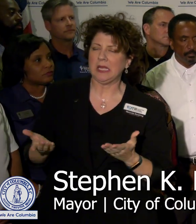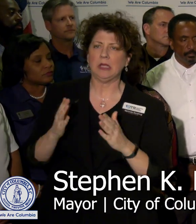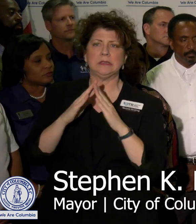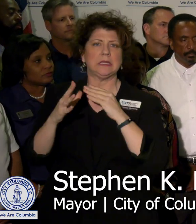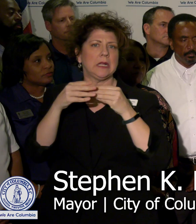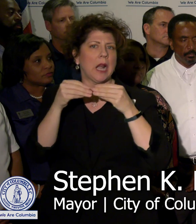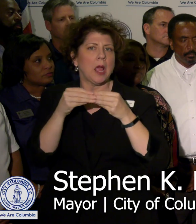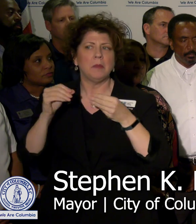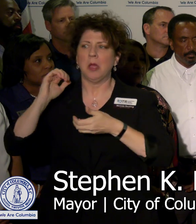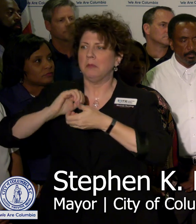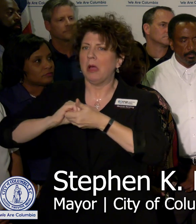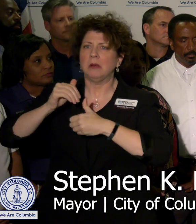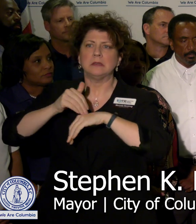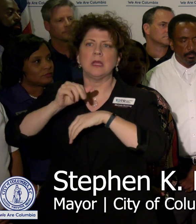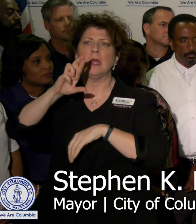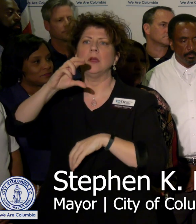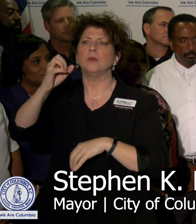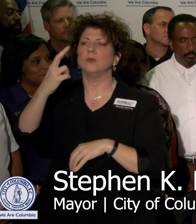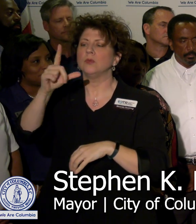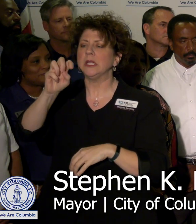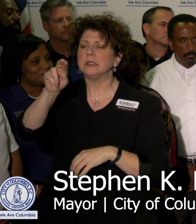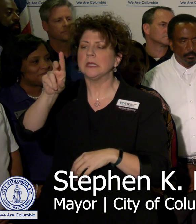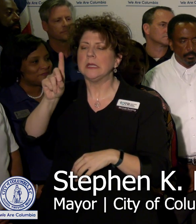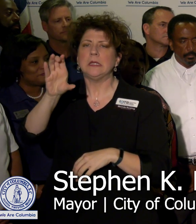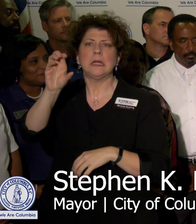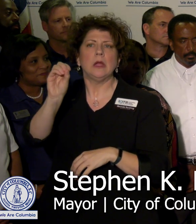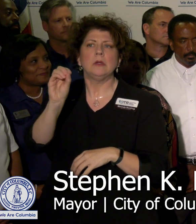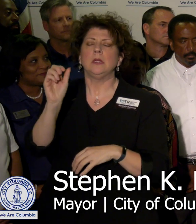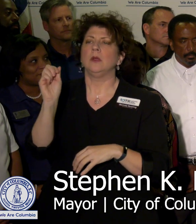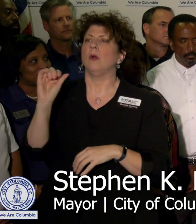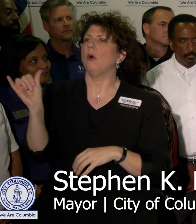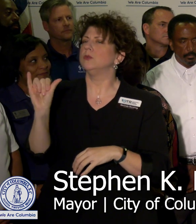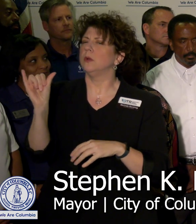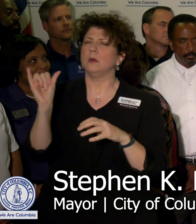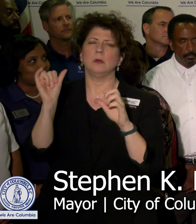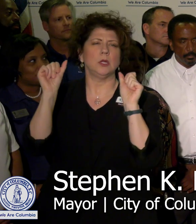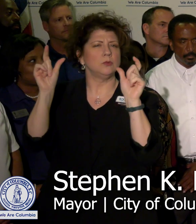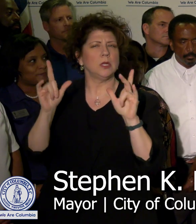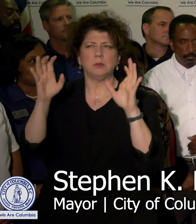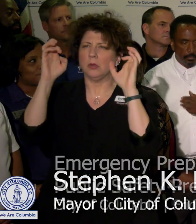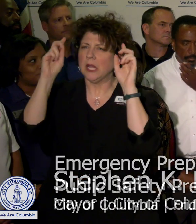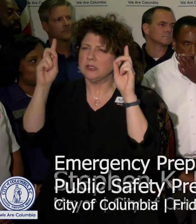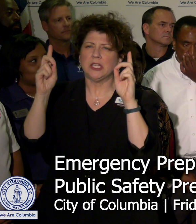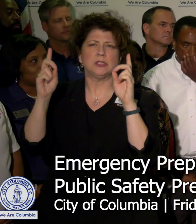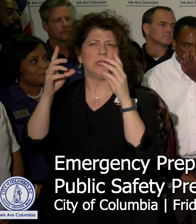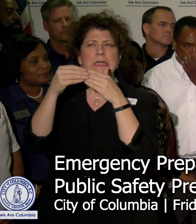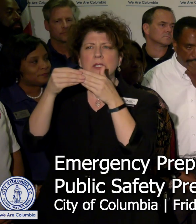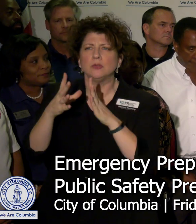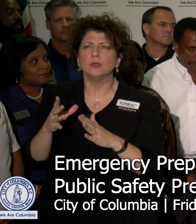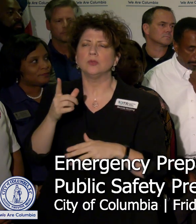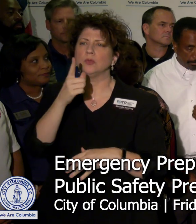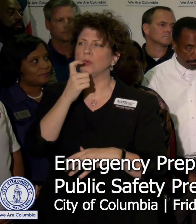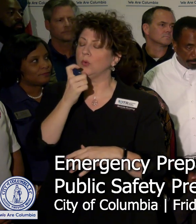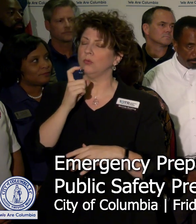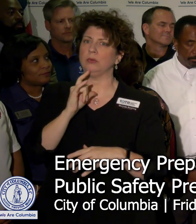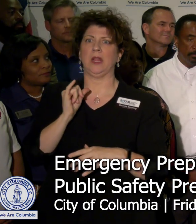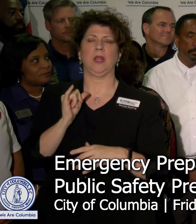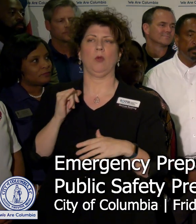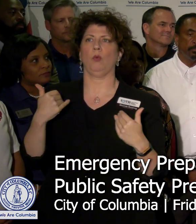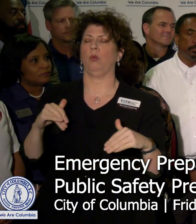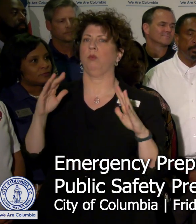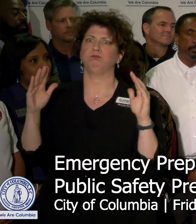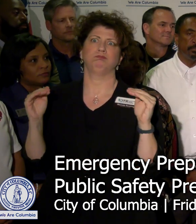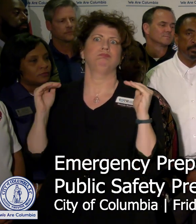our partners at Richland County, incredible education leaders who've taken things to a whole nother level,